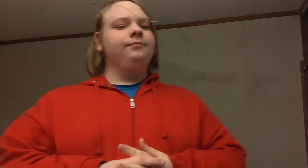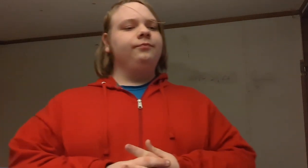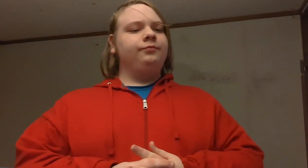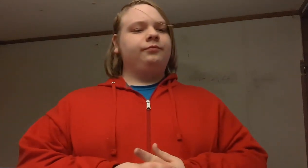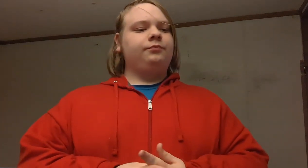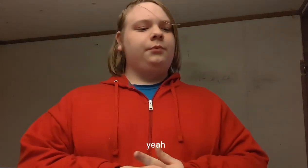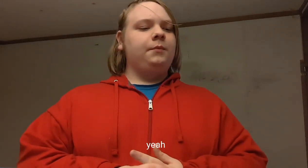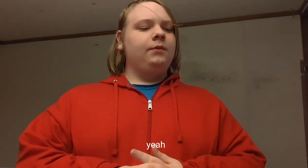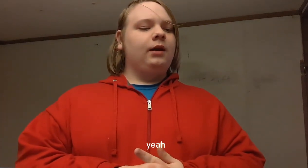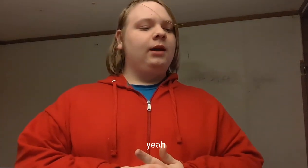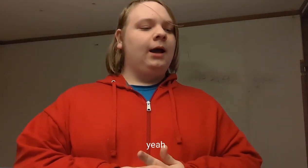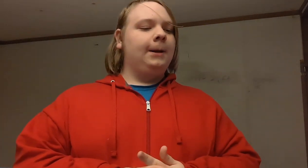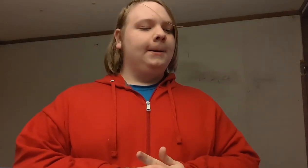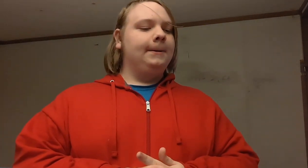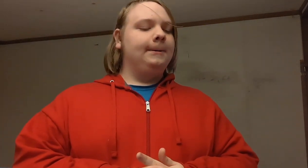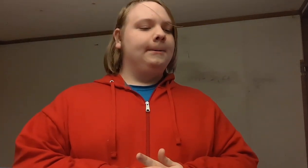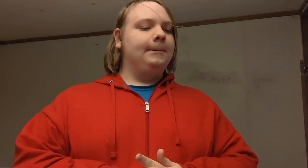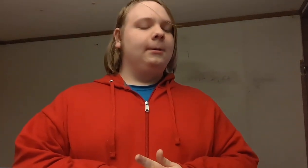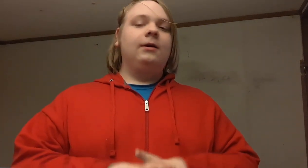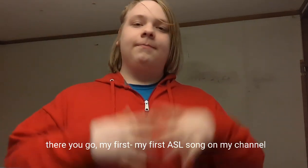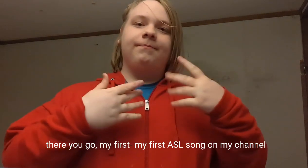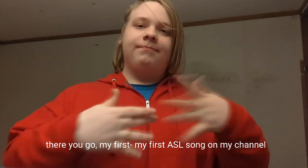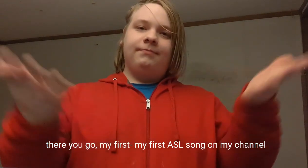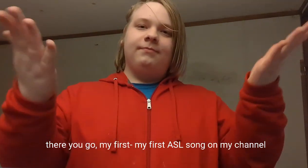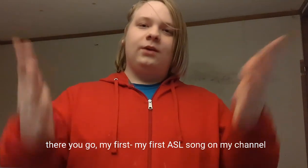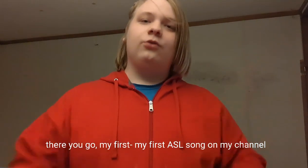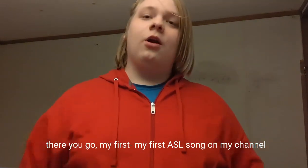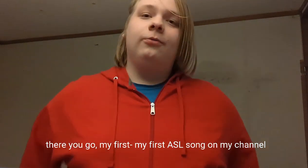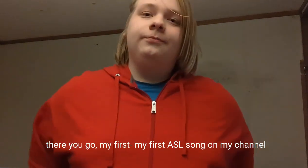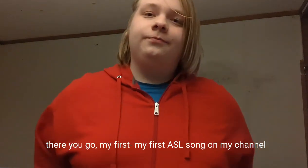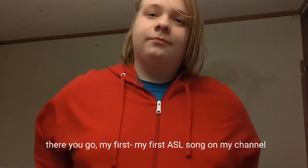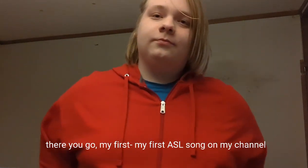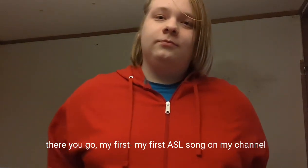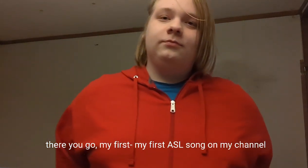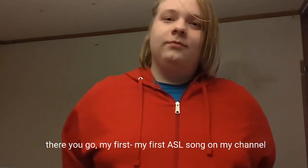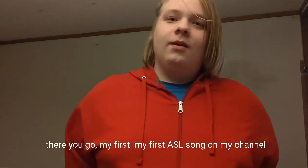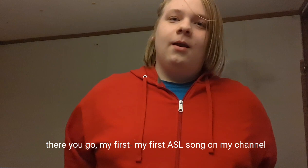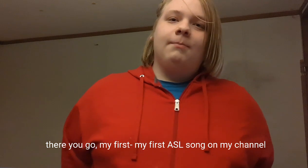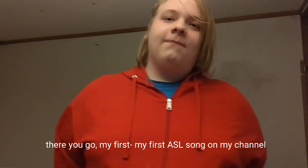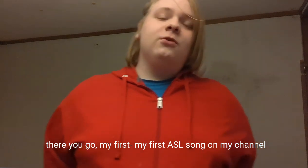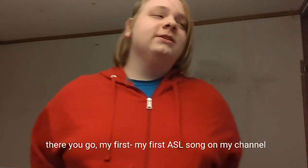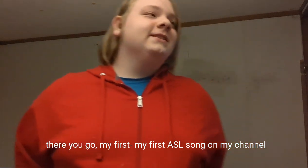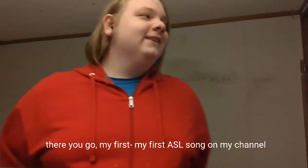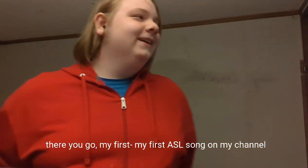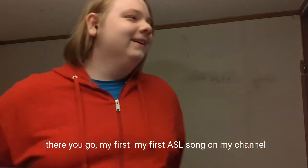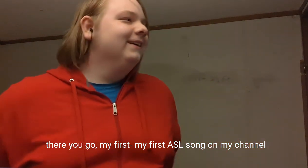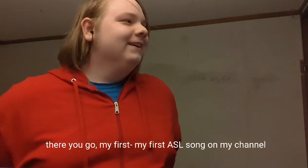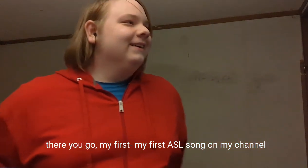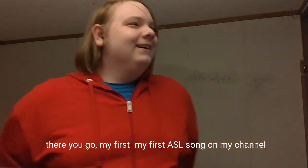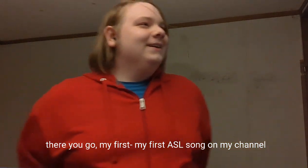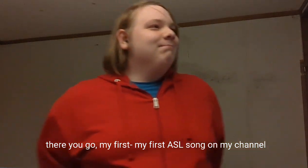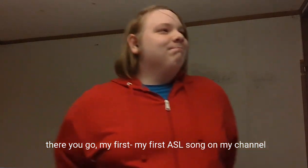So, yeah, there you go. My first, my first,